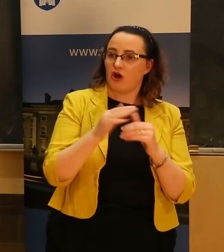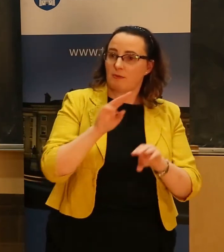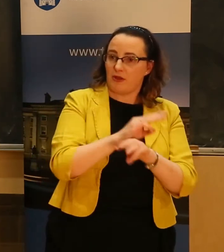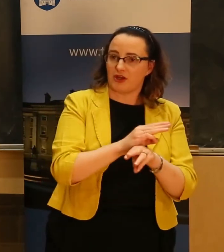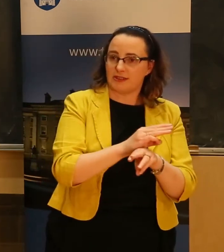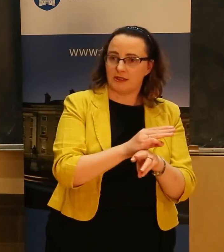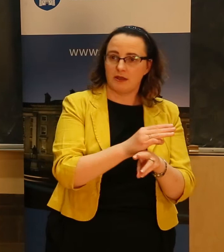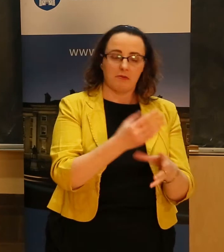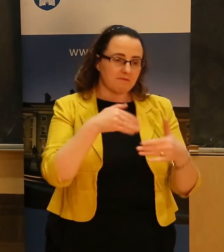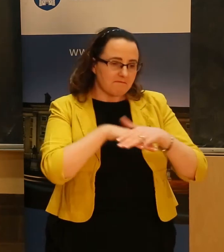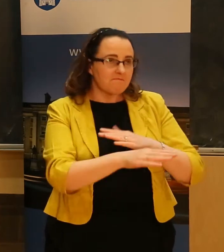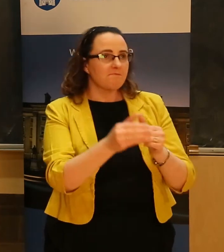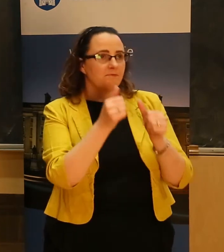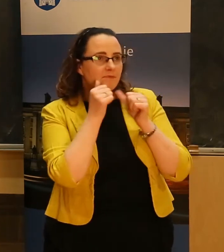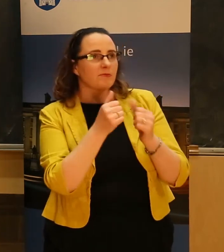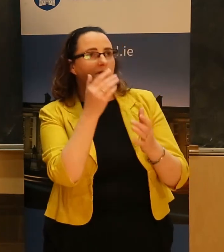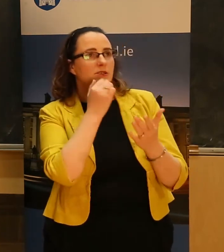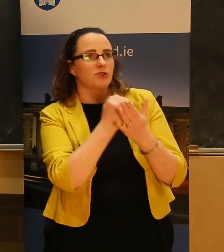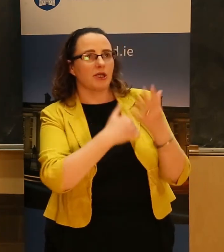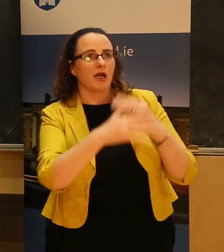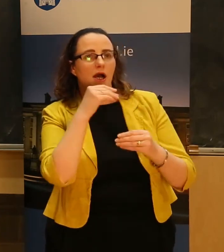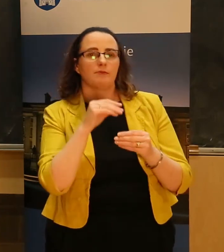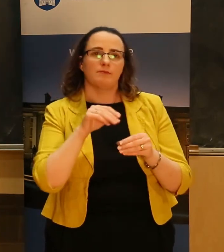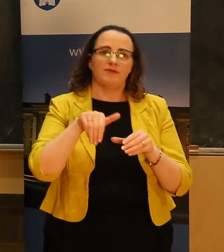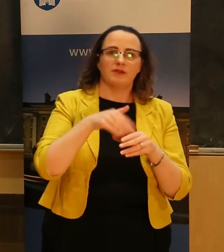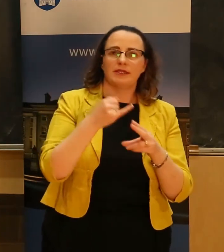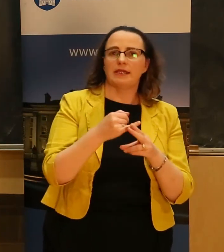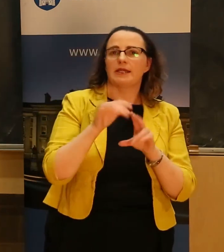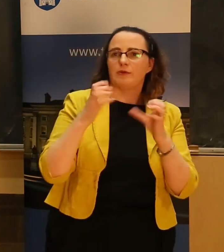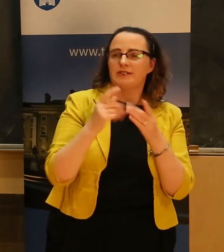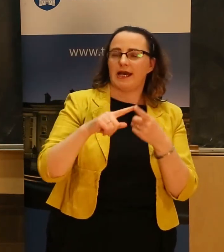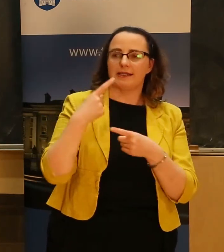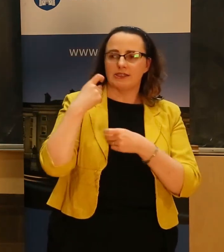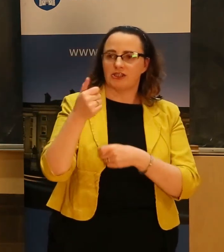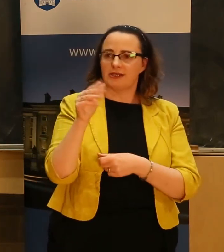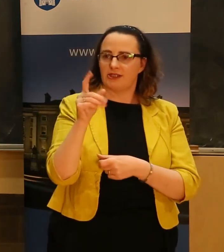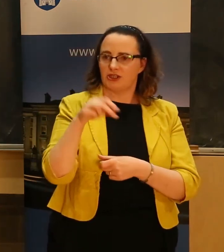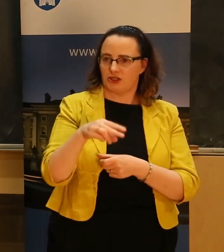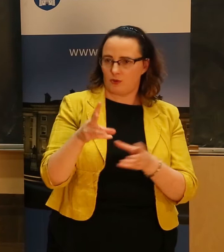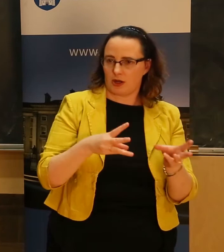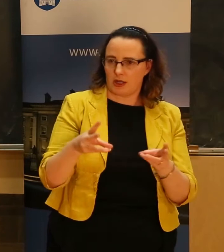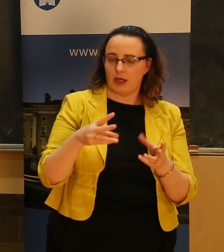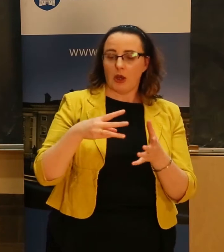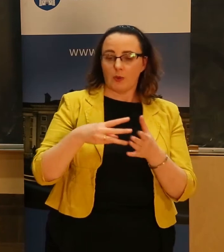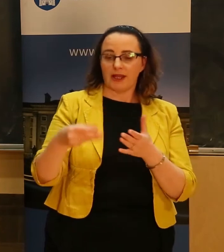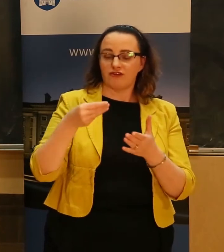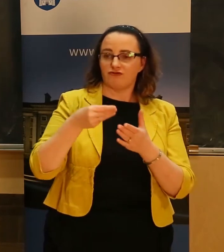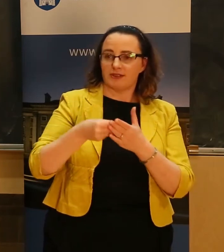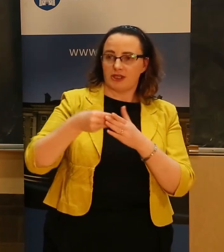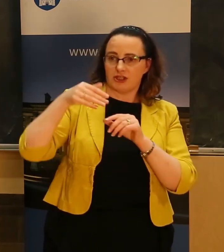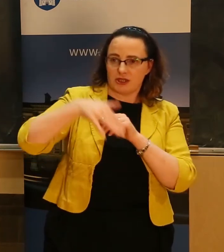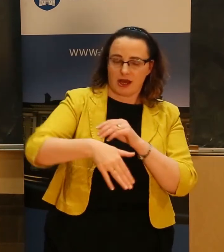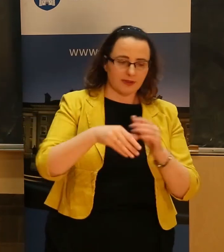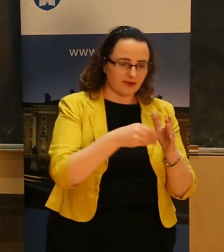my education. And I began a career in community and addiction work. When the recession hit, I was developing drug services in